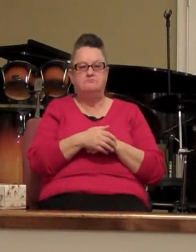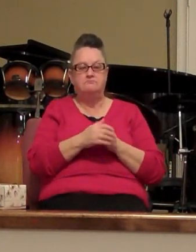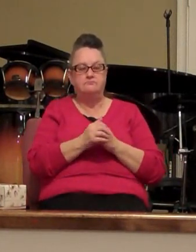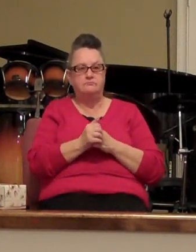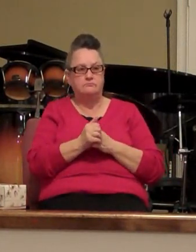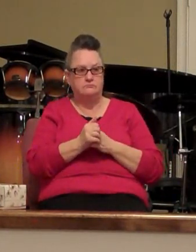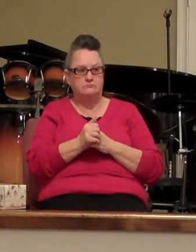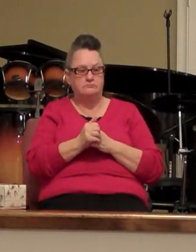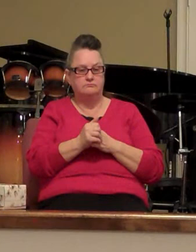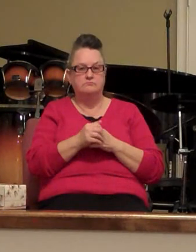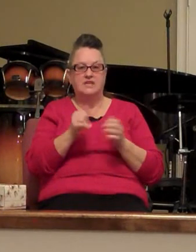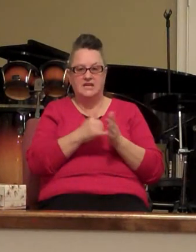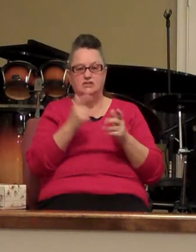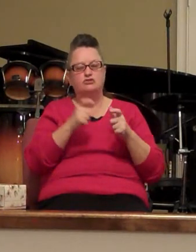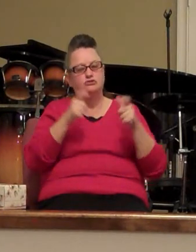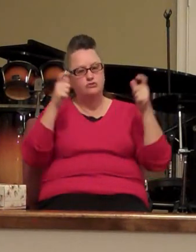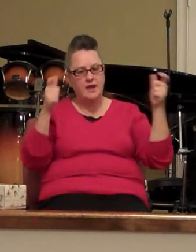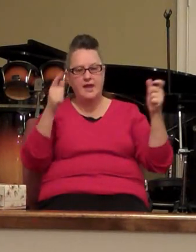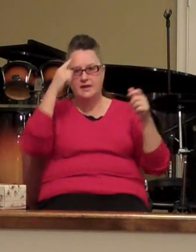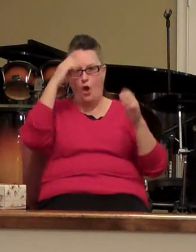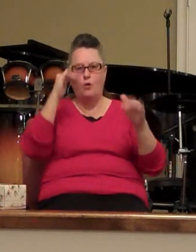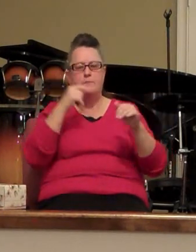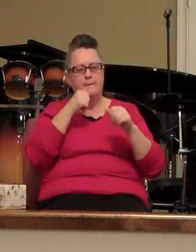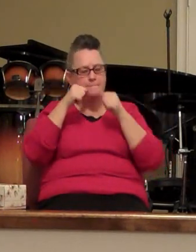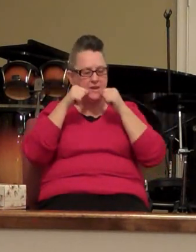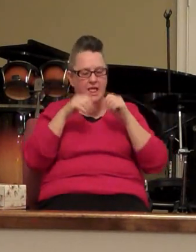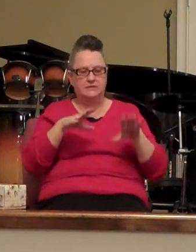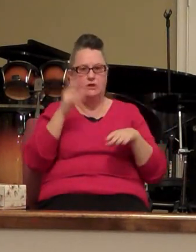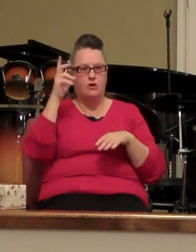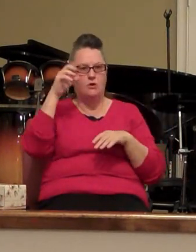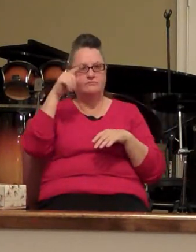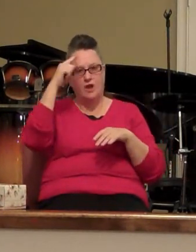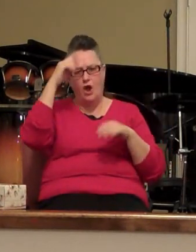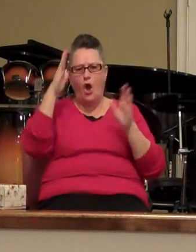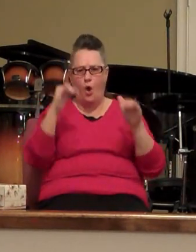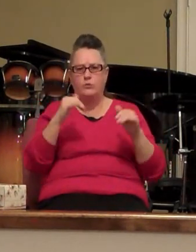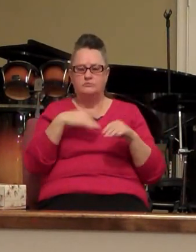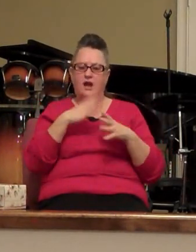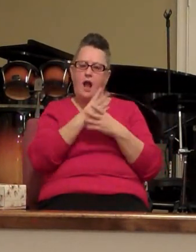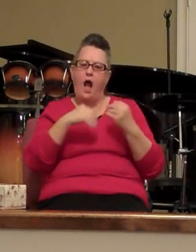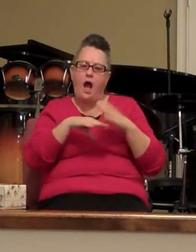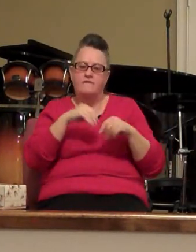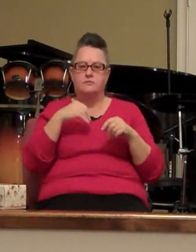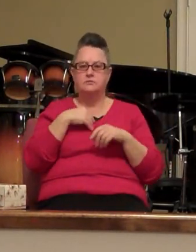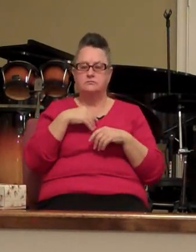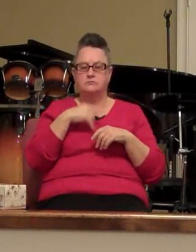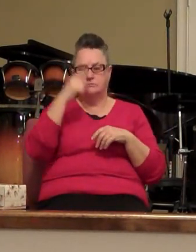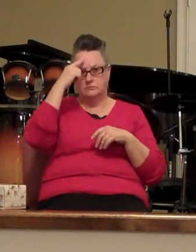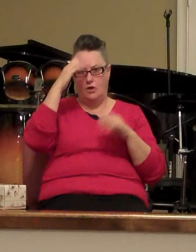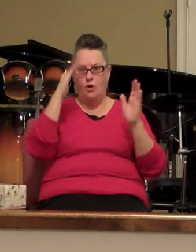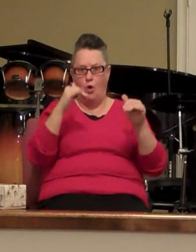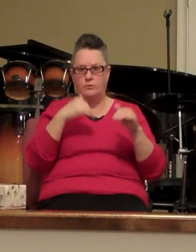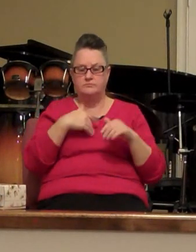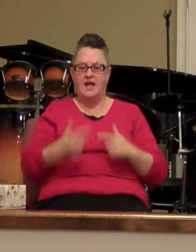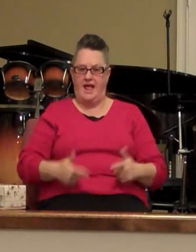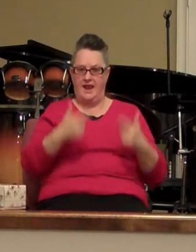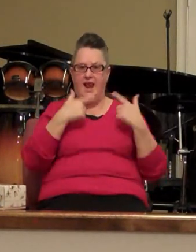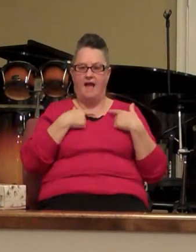it's a great hope it's a blessed hope it's a comforting hope a lively hope a purifying hope